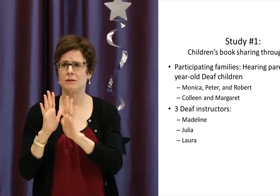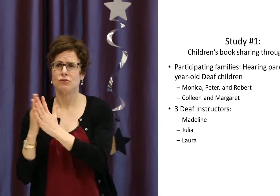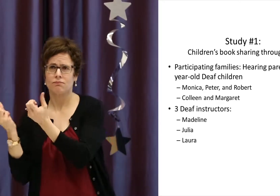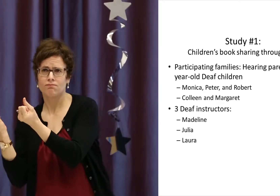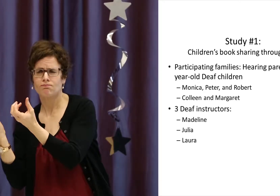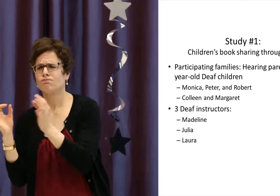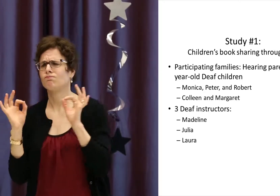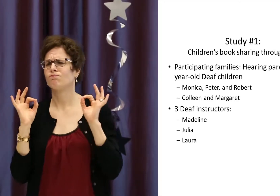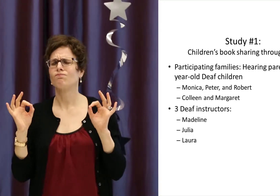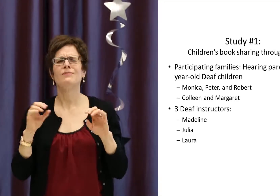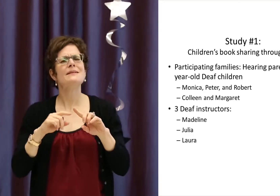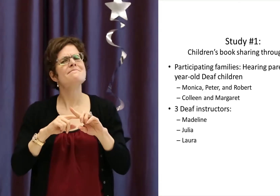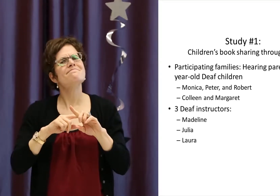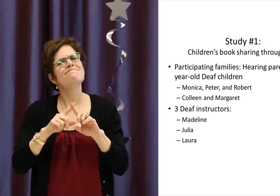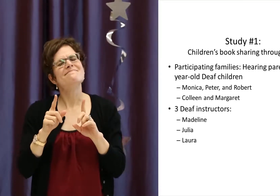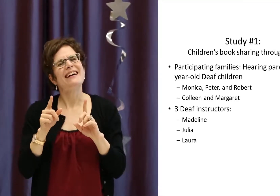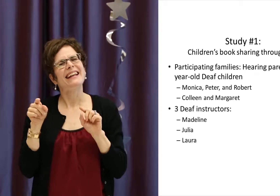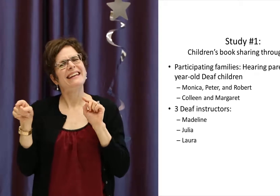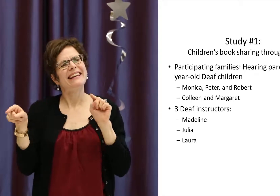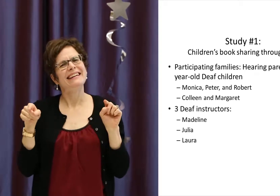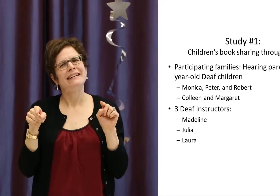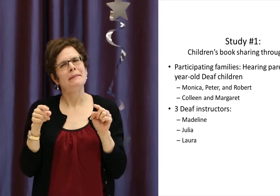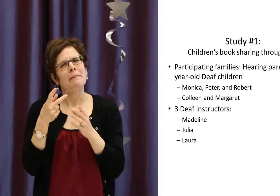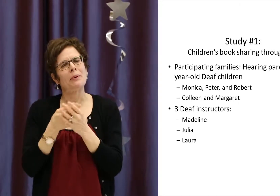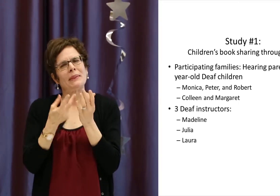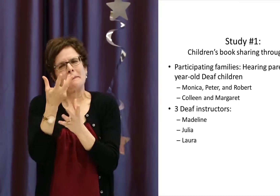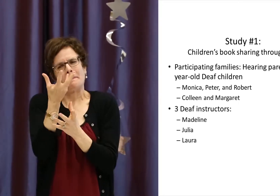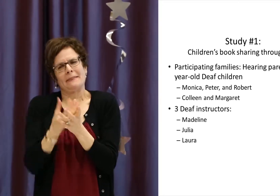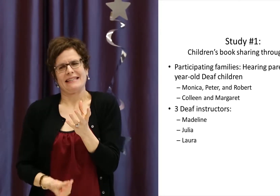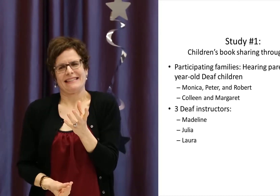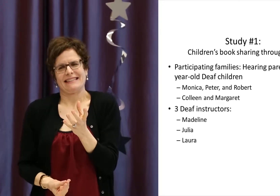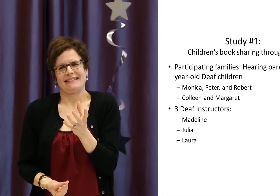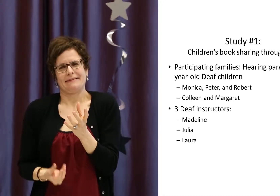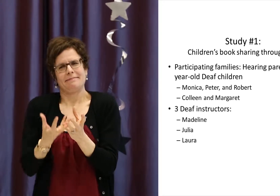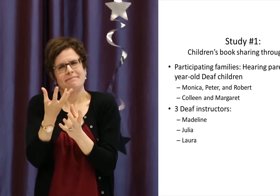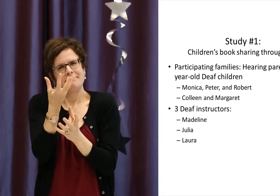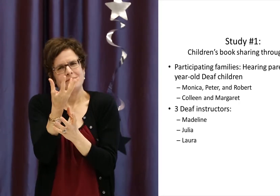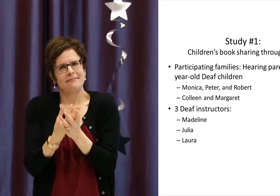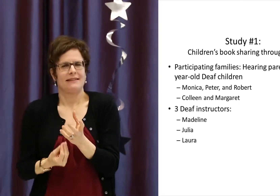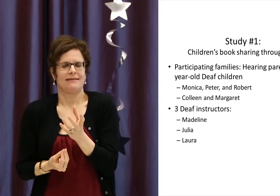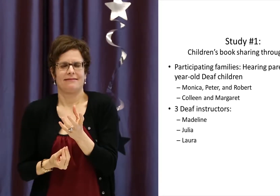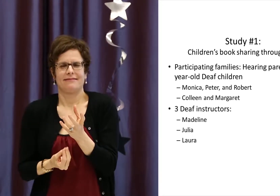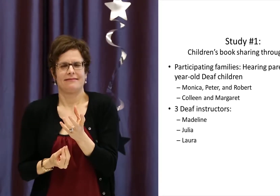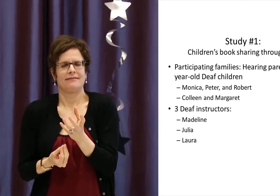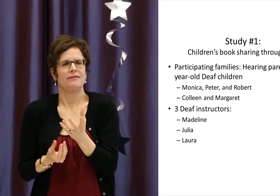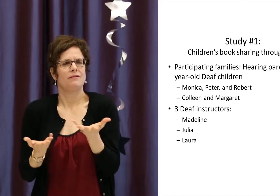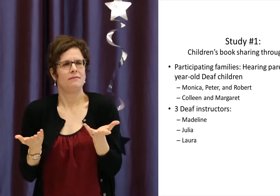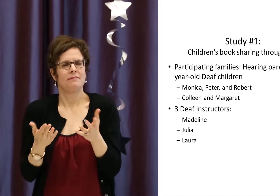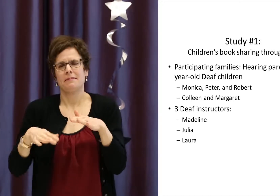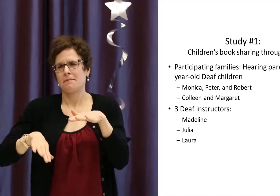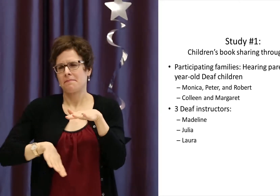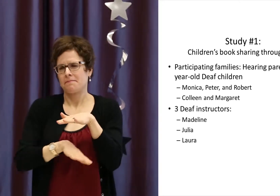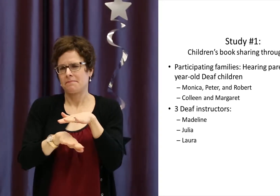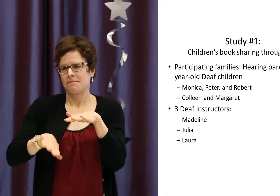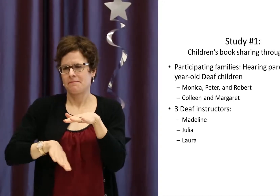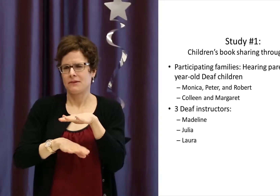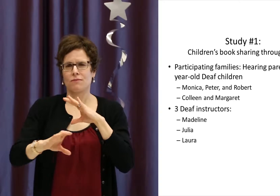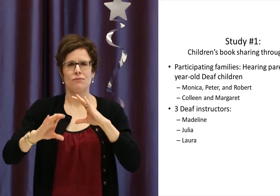The mother goose program, and the shared ASL reading program. However, both of them are lacking in some sense,